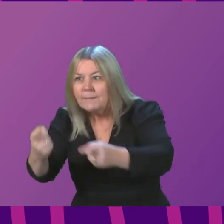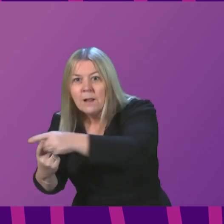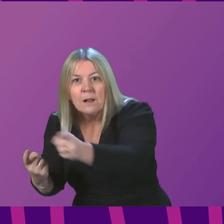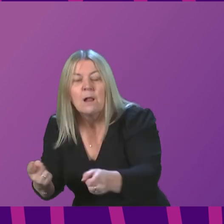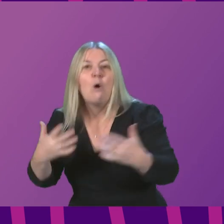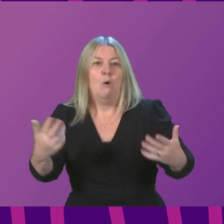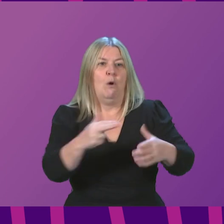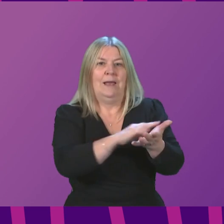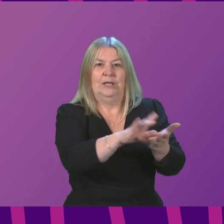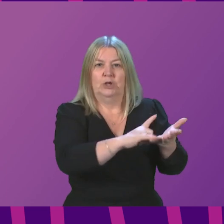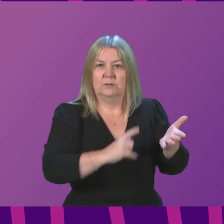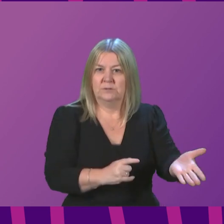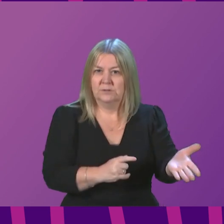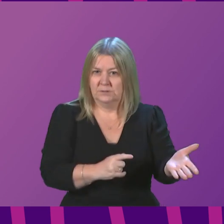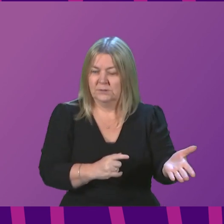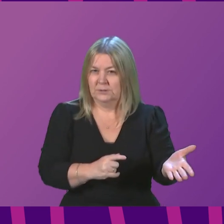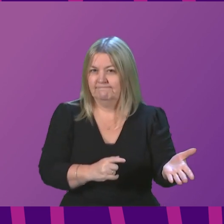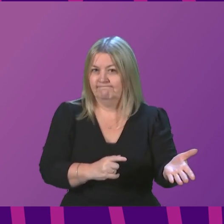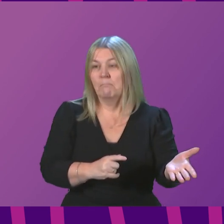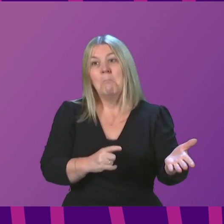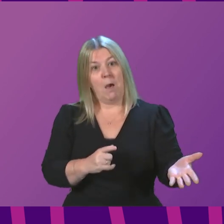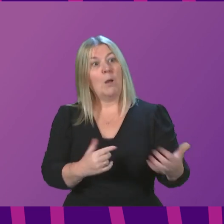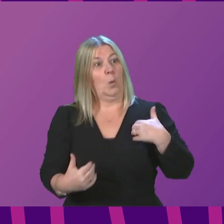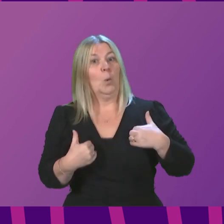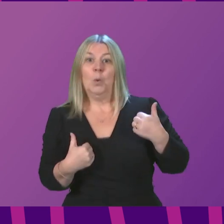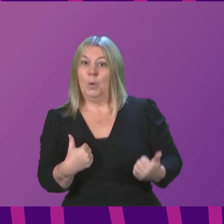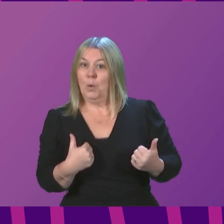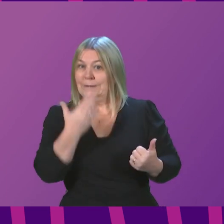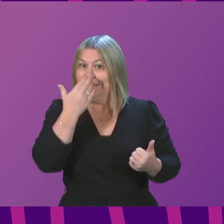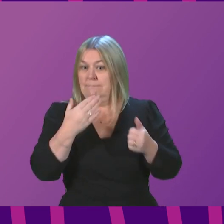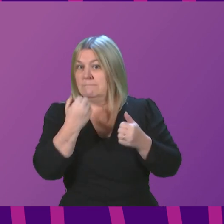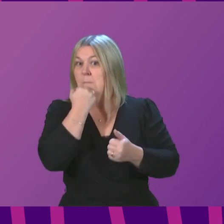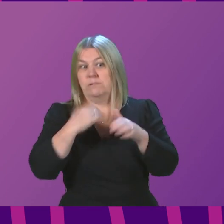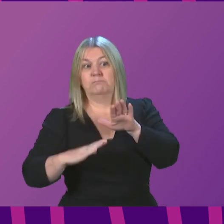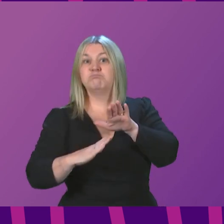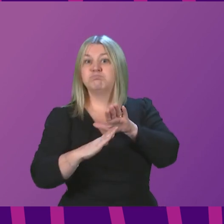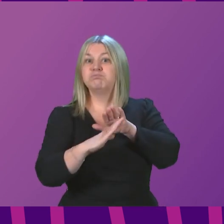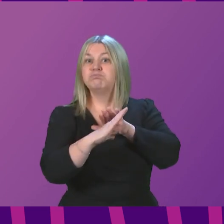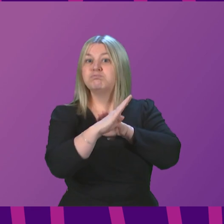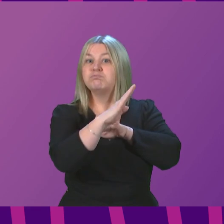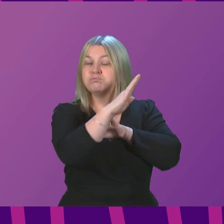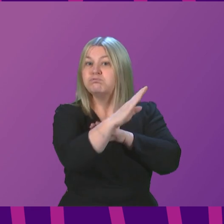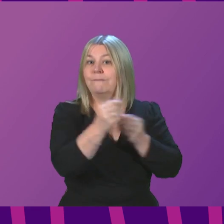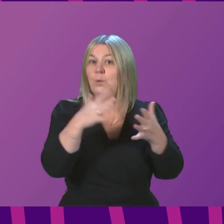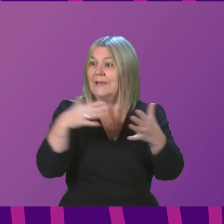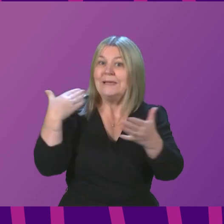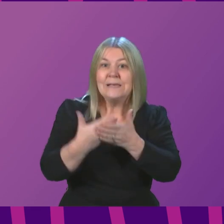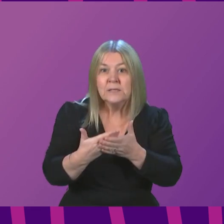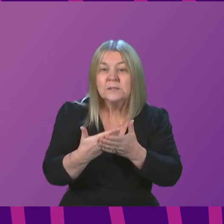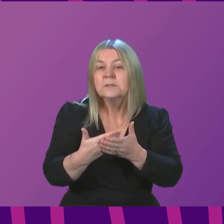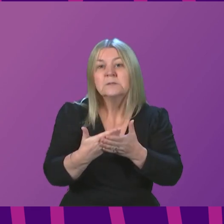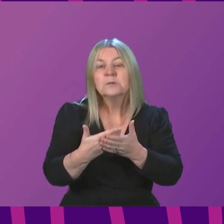It is encouraging that, at least until now, the rise in cases experienced over the past few weeks has not